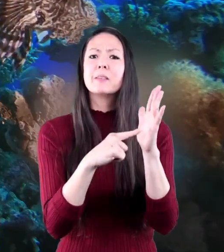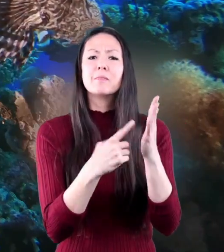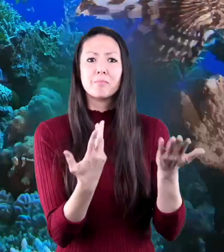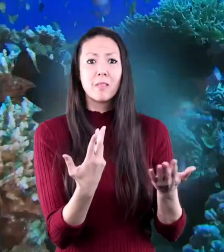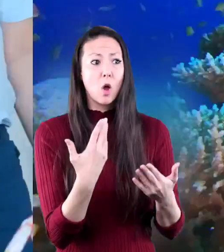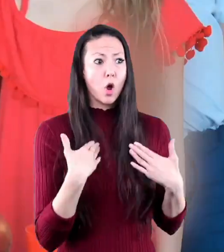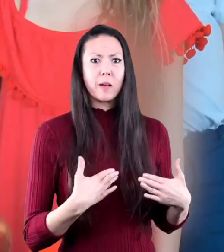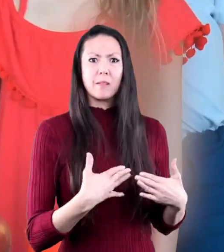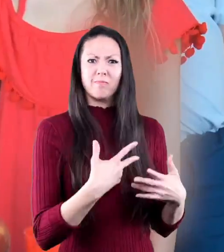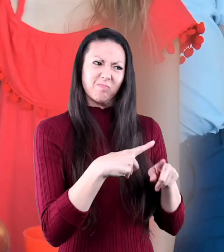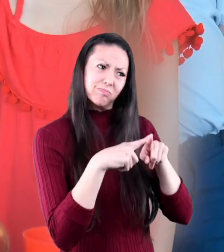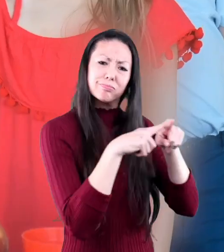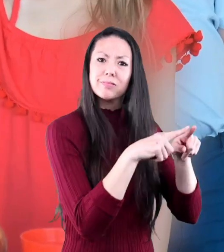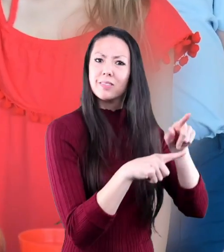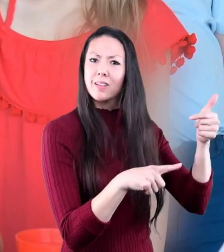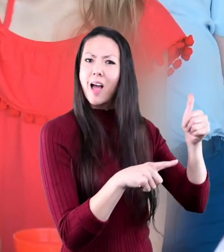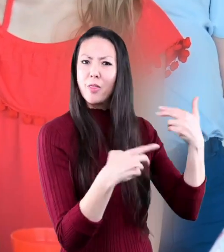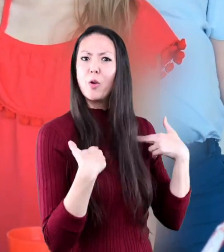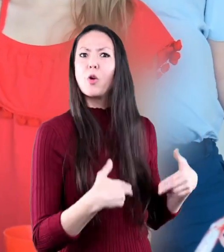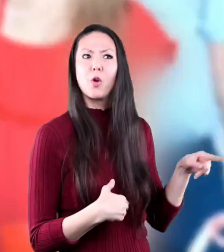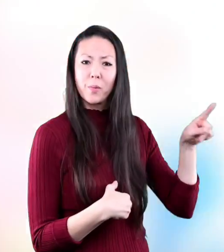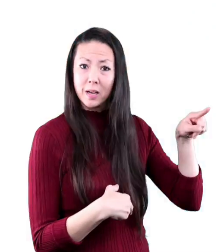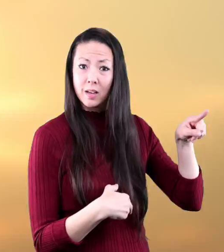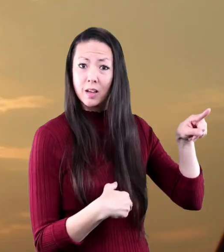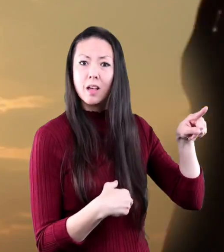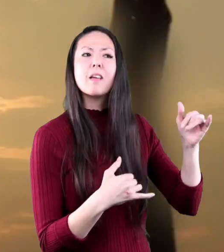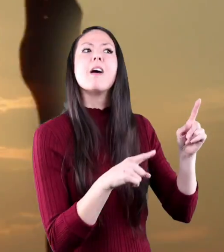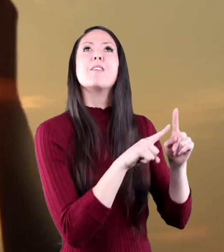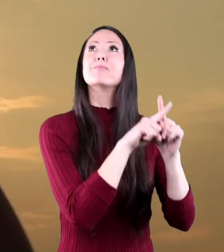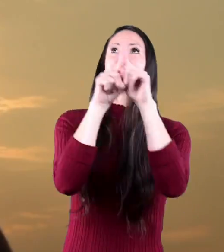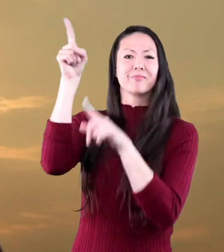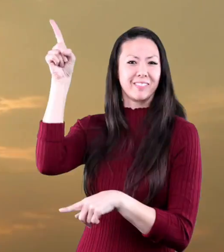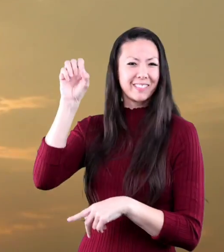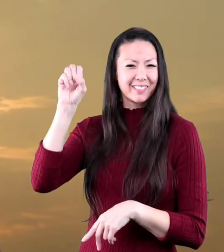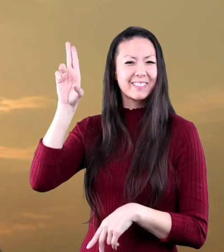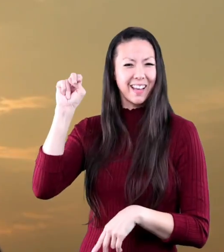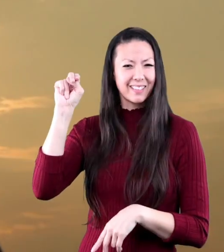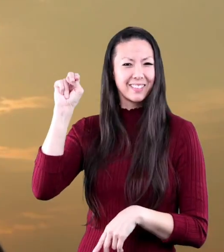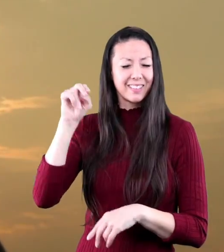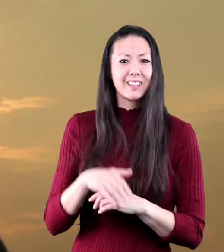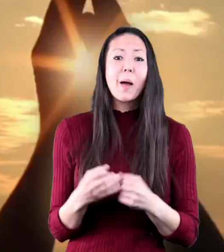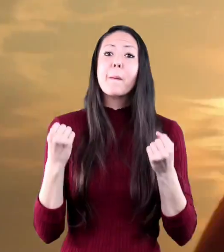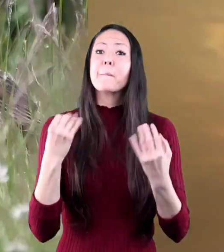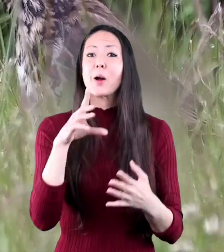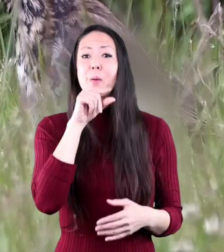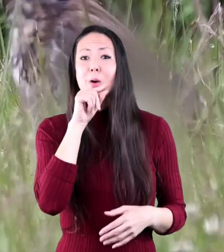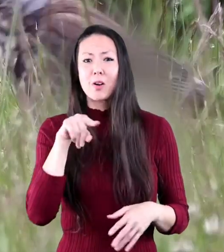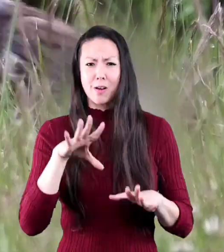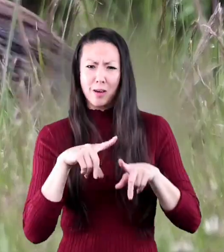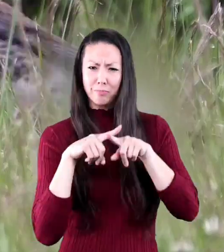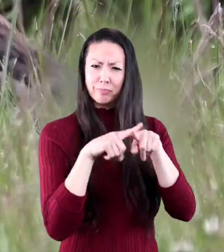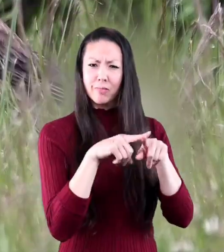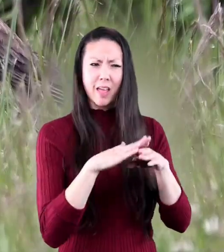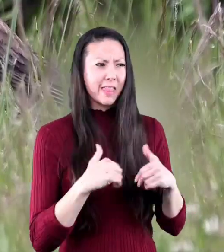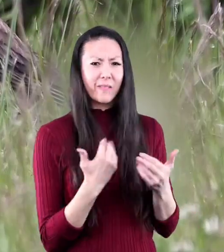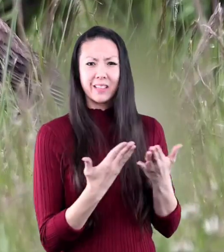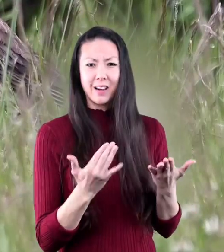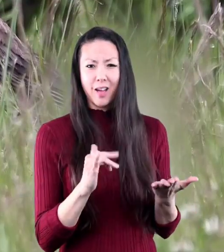humans rely on other humans but they also rely on the sun many birds rely on living things like